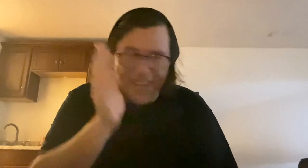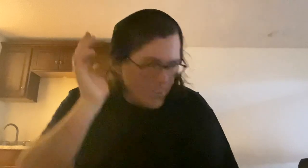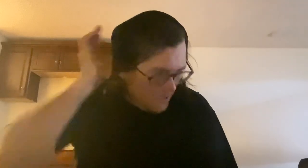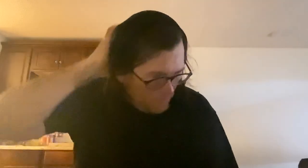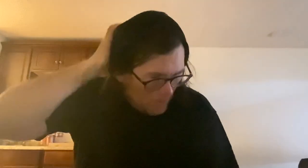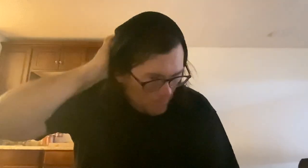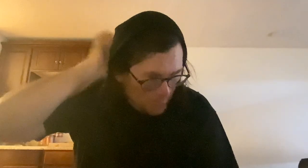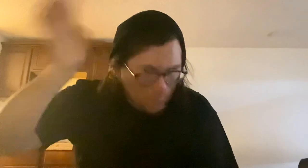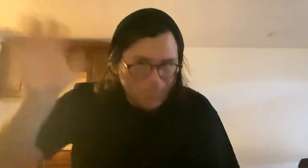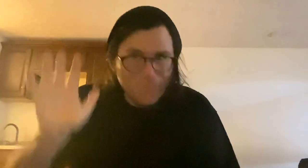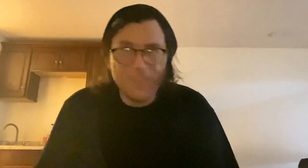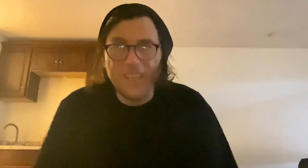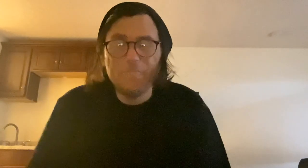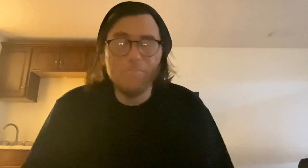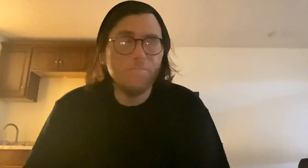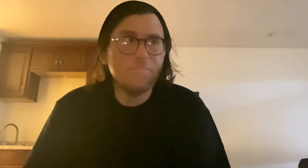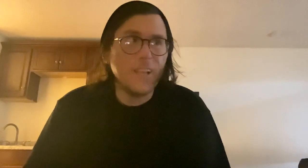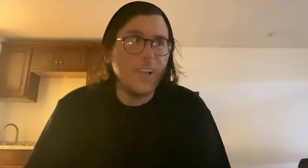art program. It's like, yeah.